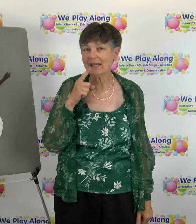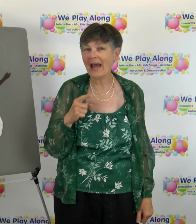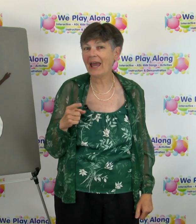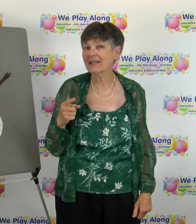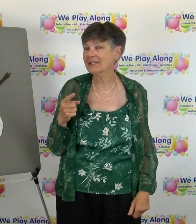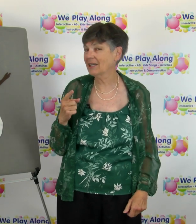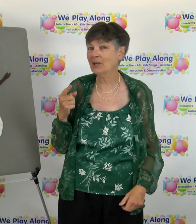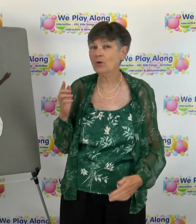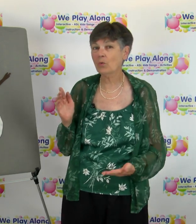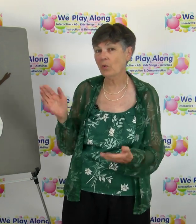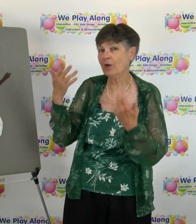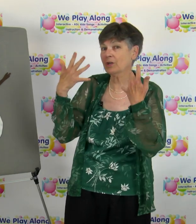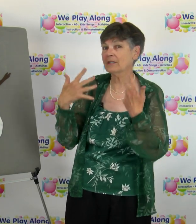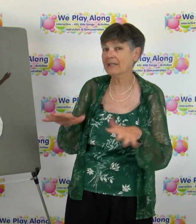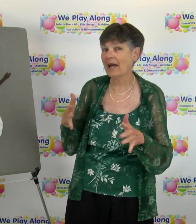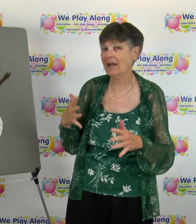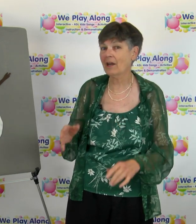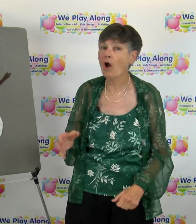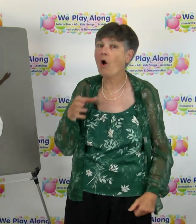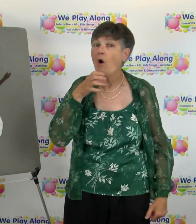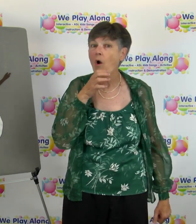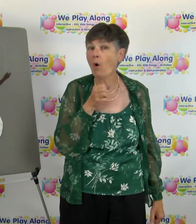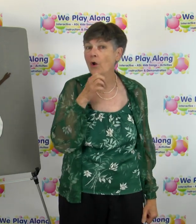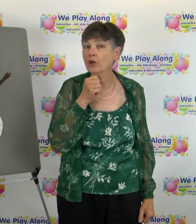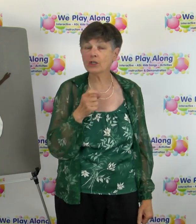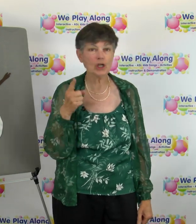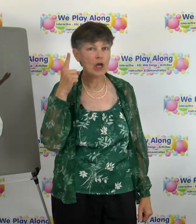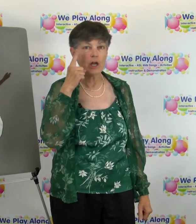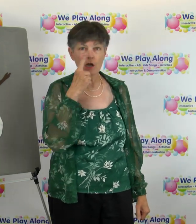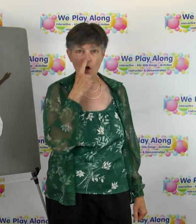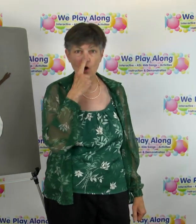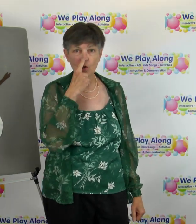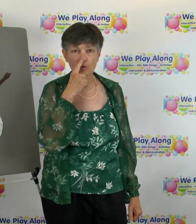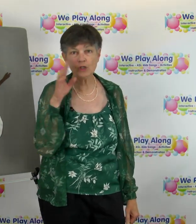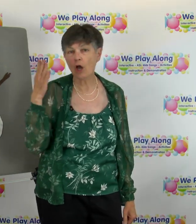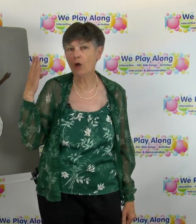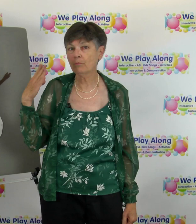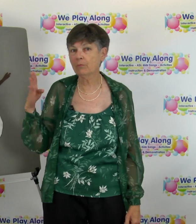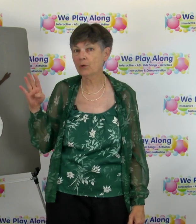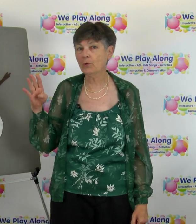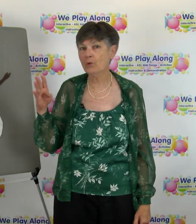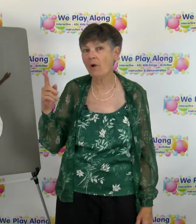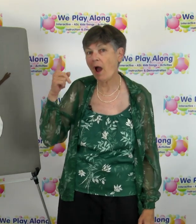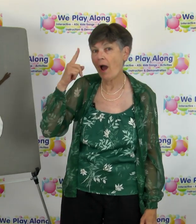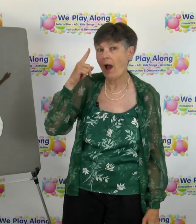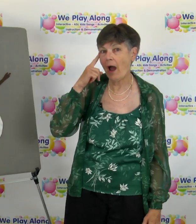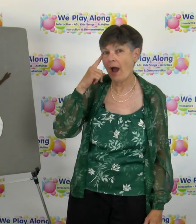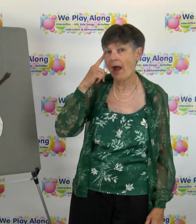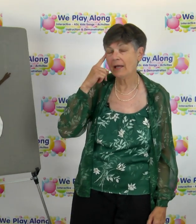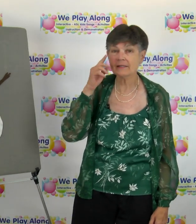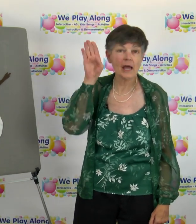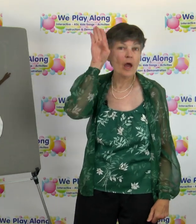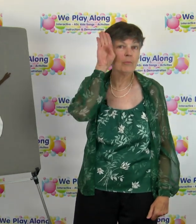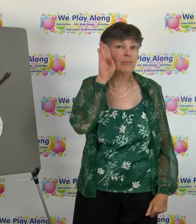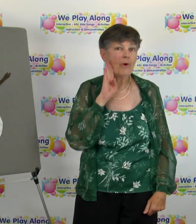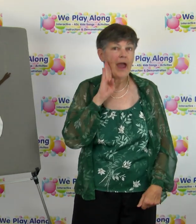until we're done orange nose blue eyes brown